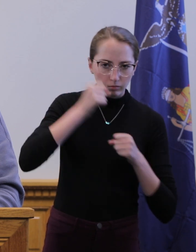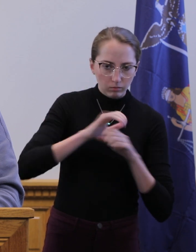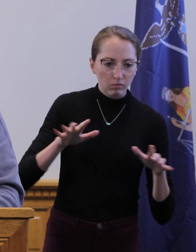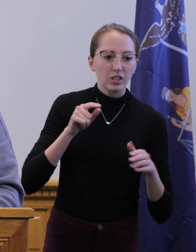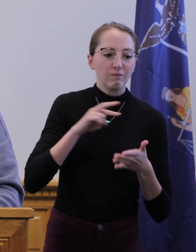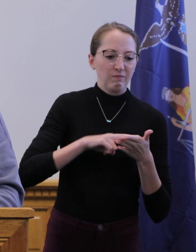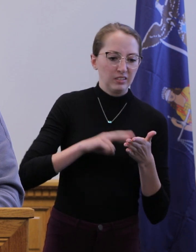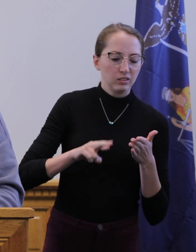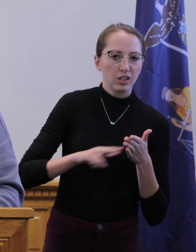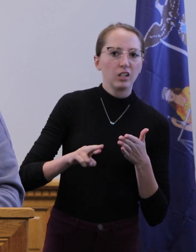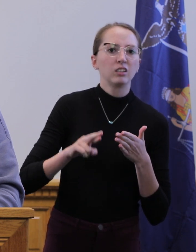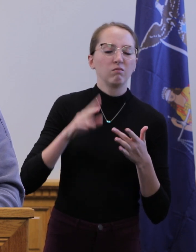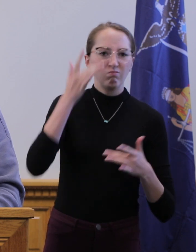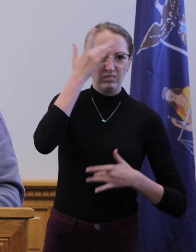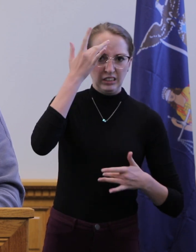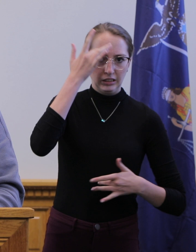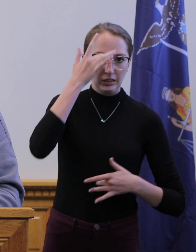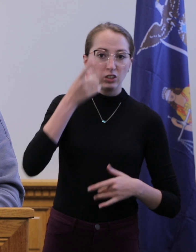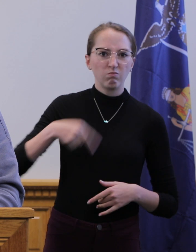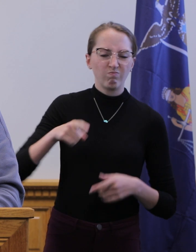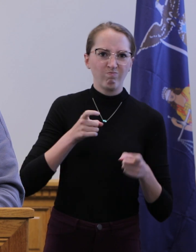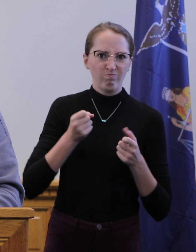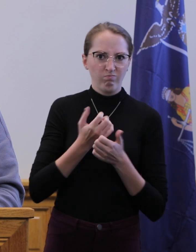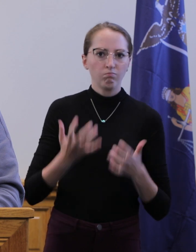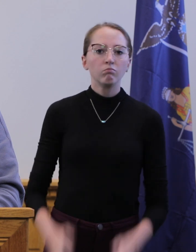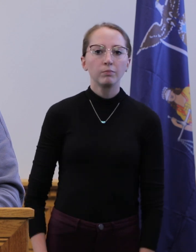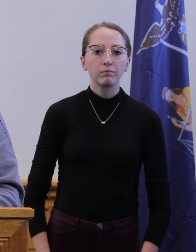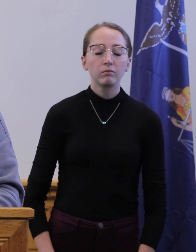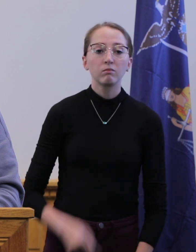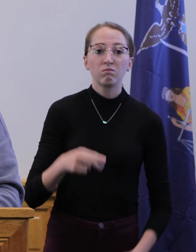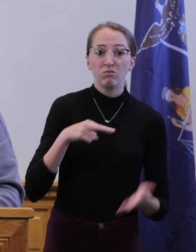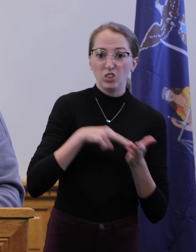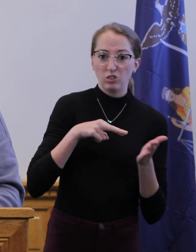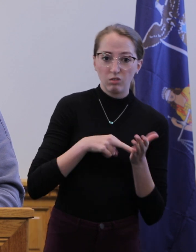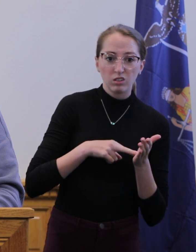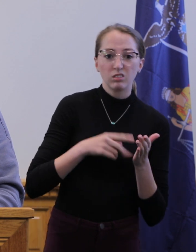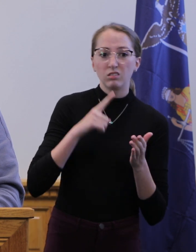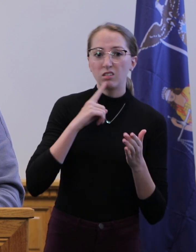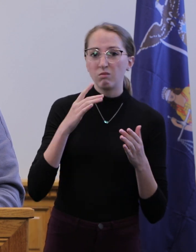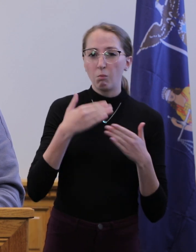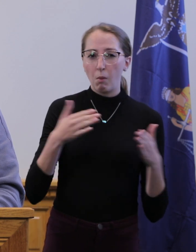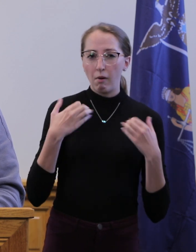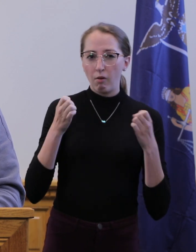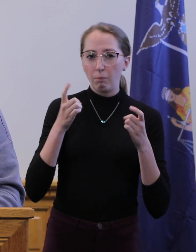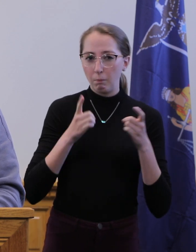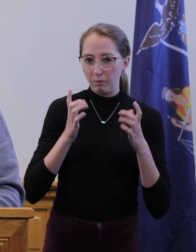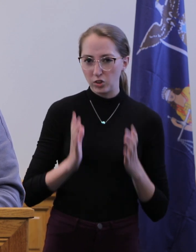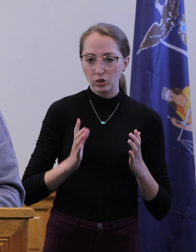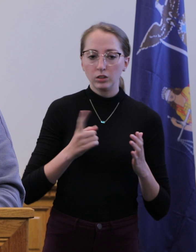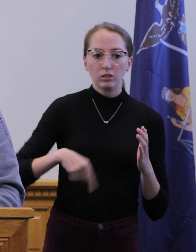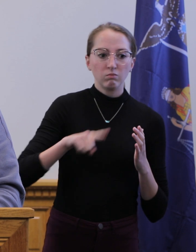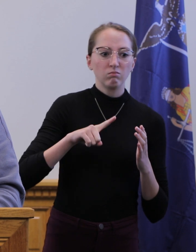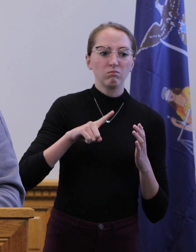spread of communicable diseases. The health department's public health nurses have responded and investigated the spread of communicable